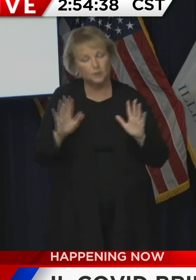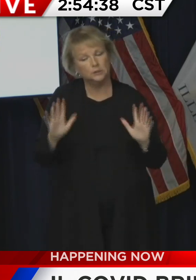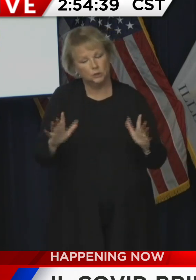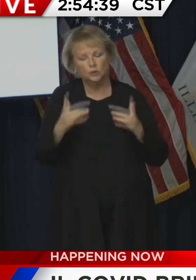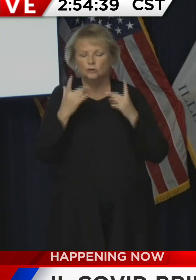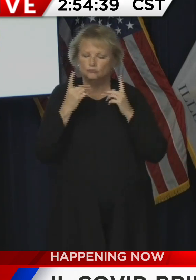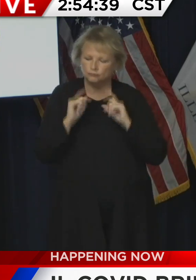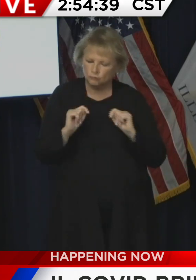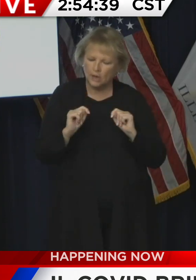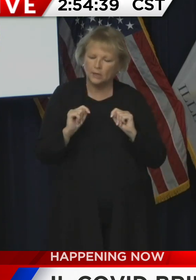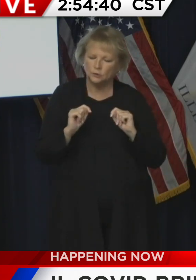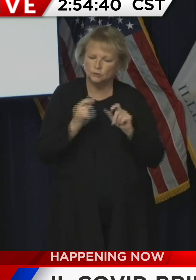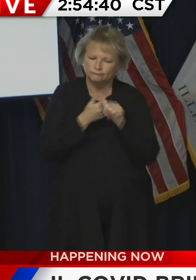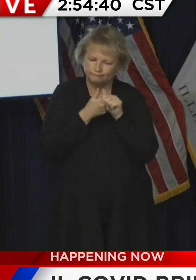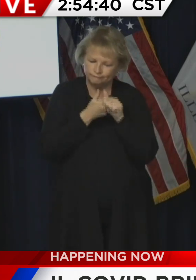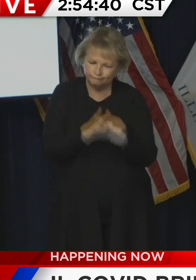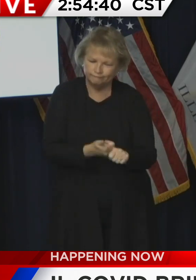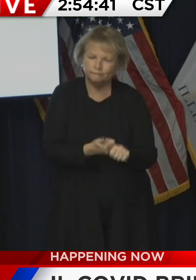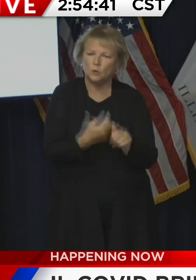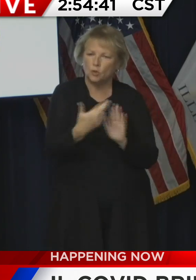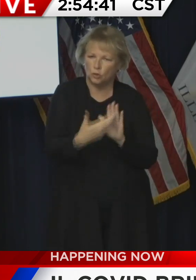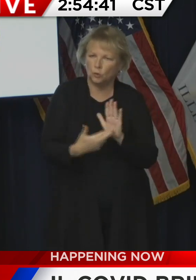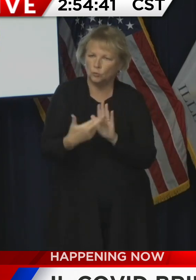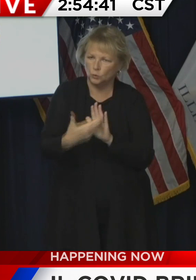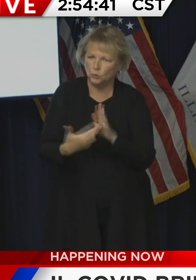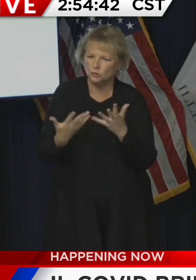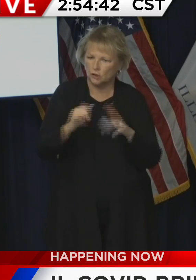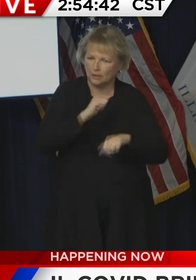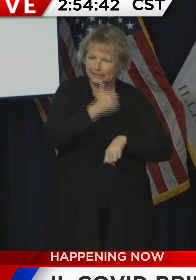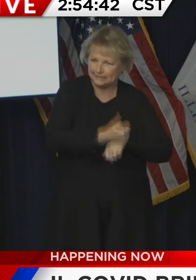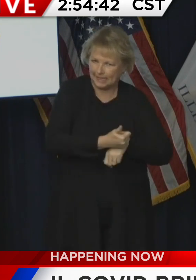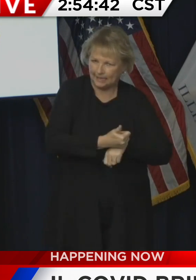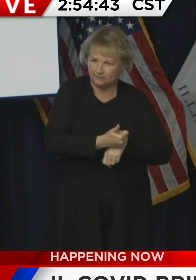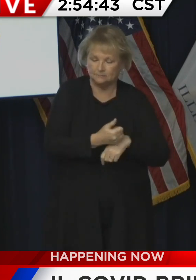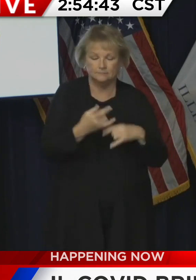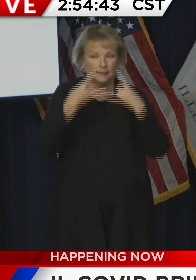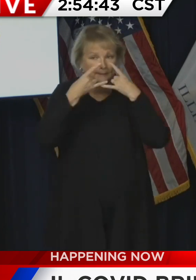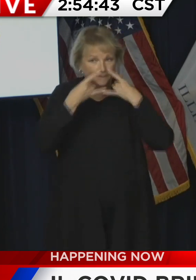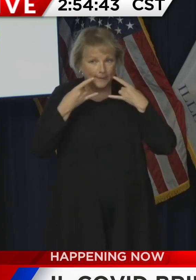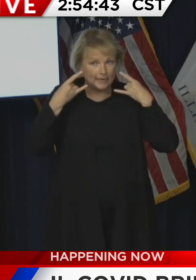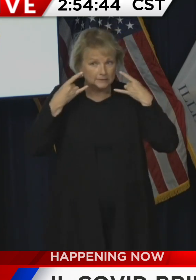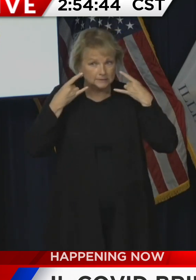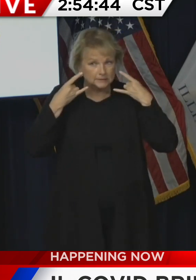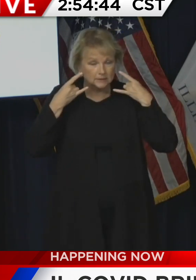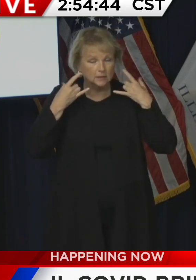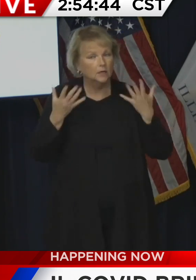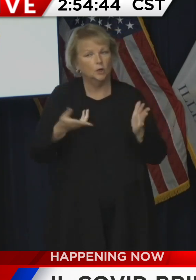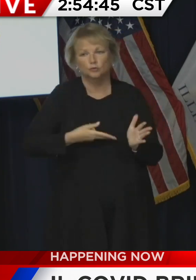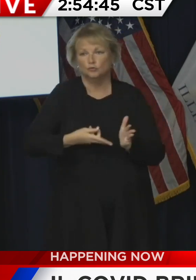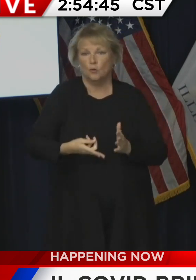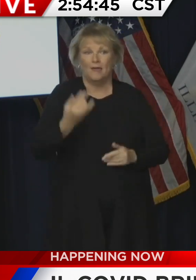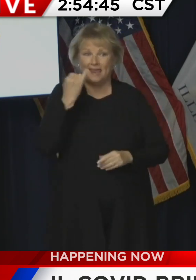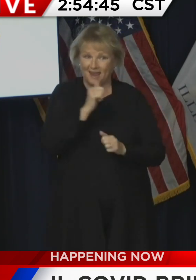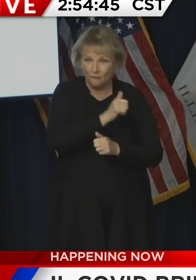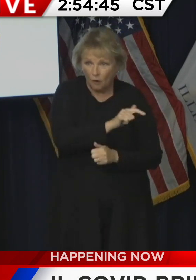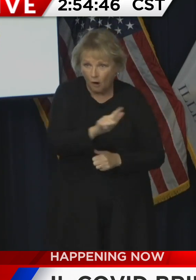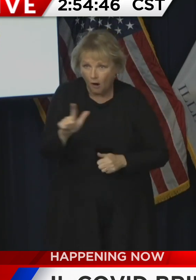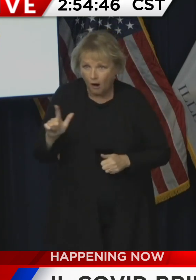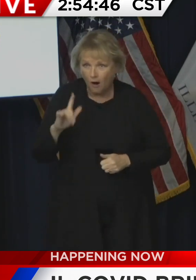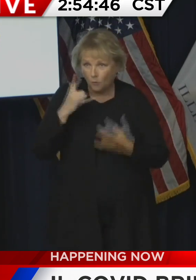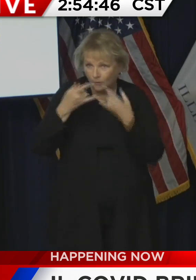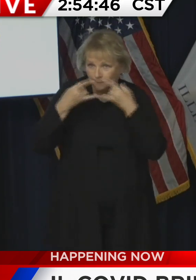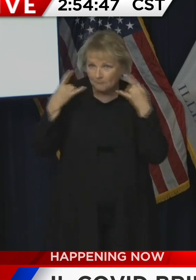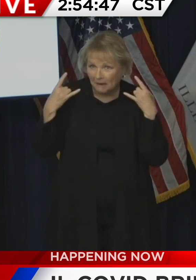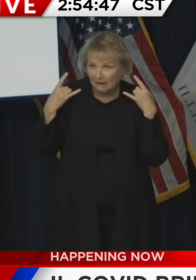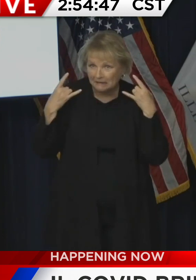live by the rules that we've set. Wear your mask. The truth is that if everybody will wear their masks,